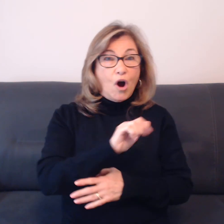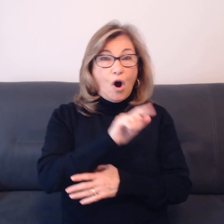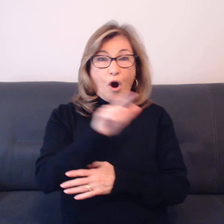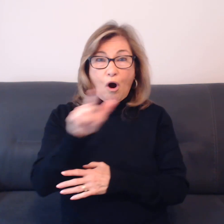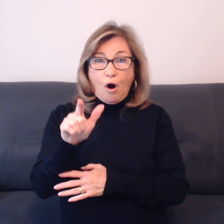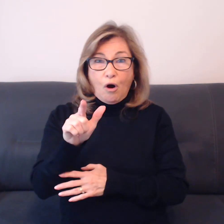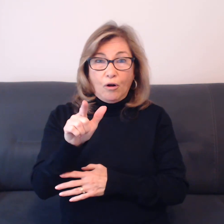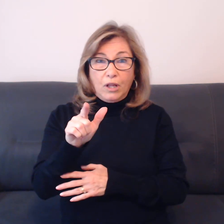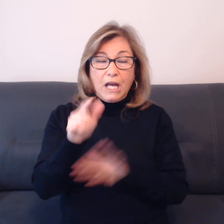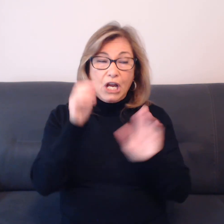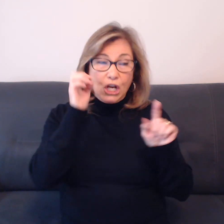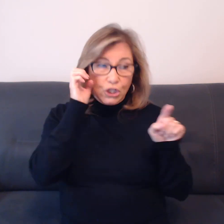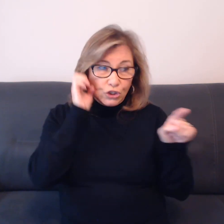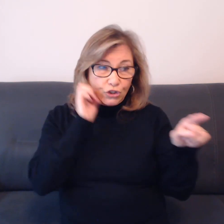she has done.